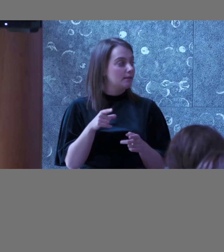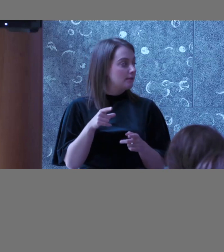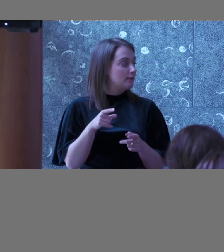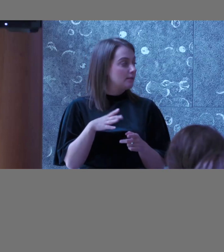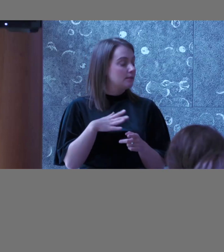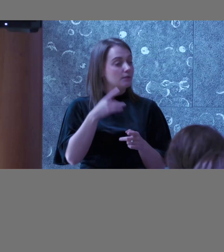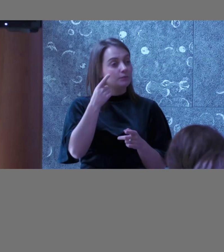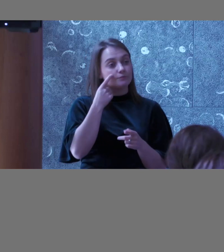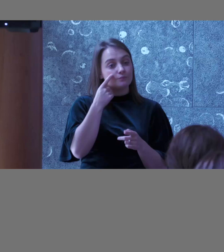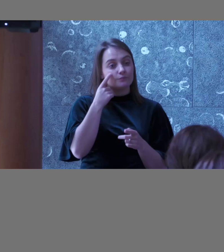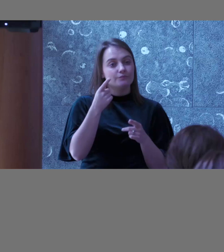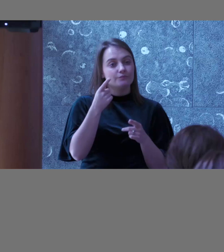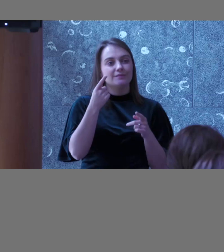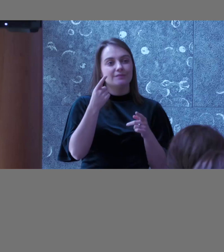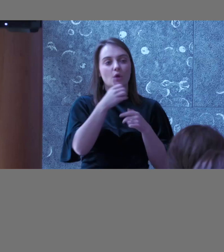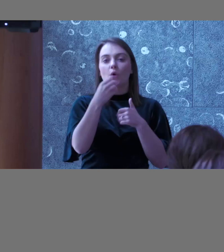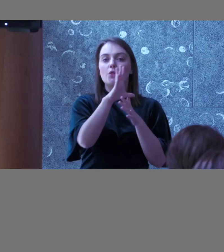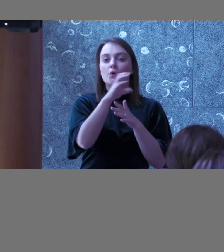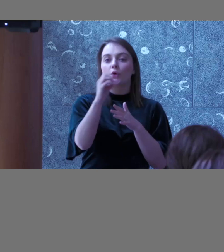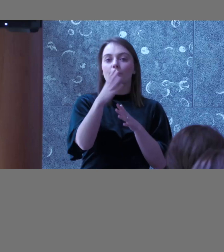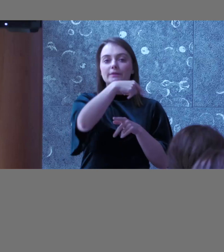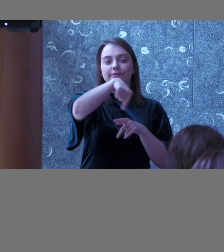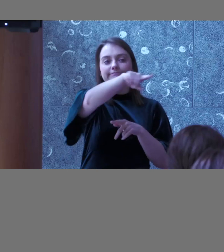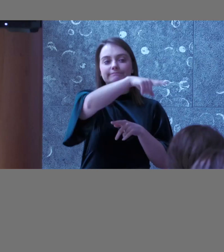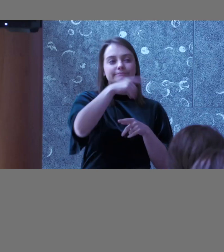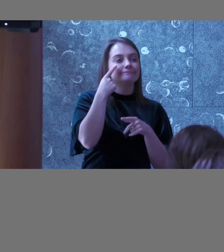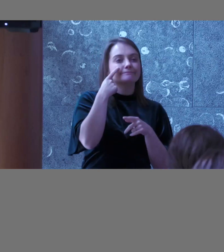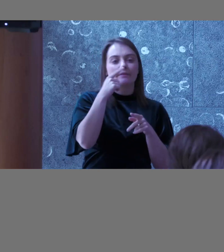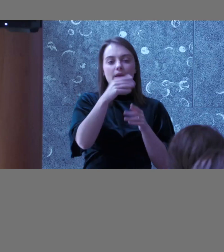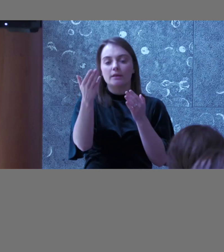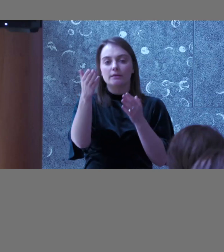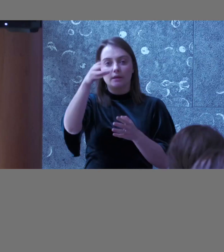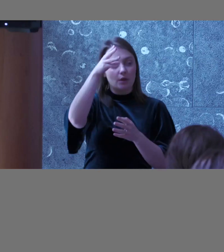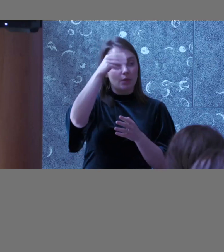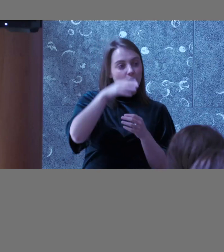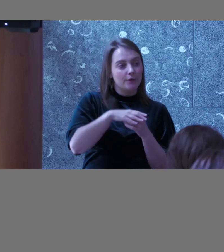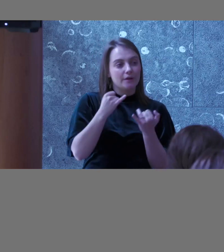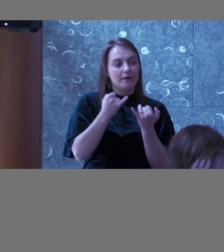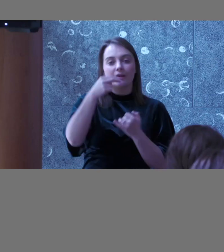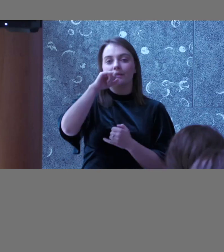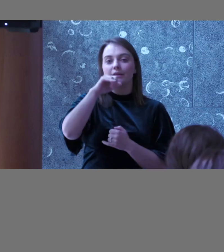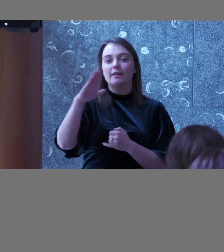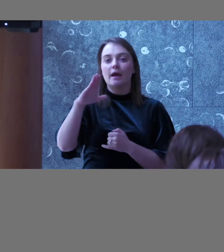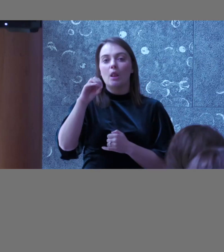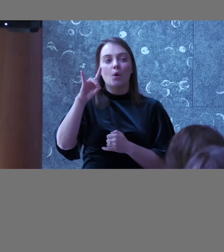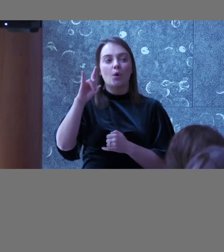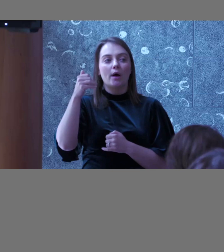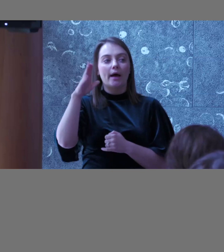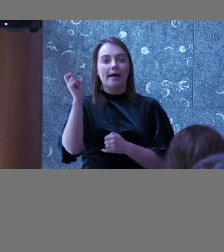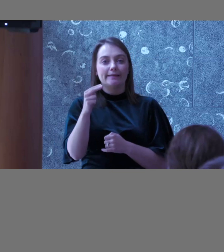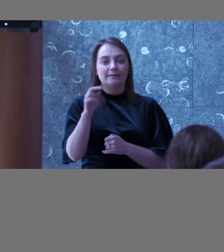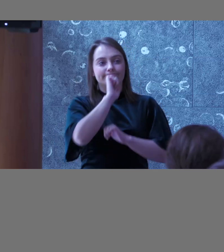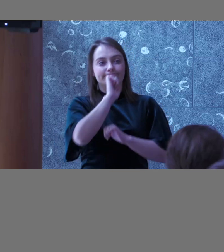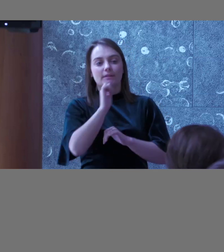look to who in your company is in that space and just learn from them I'll just give a quick call out to Niall O'Hanlon is our accessibility officer